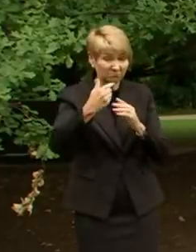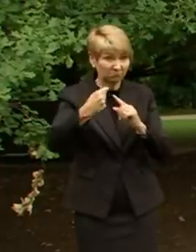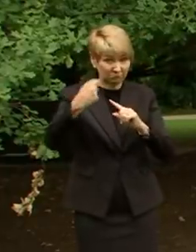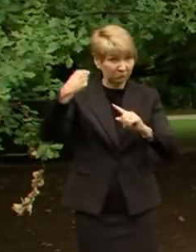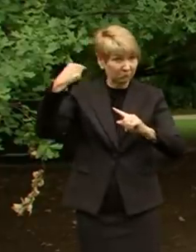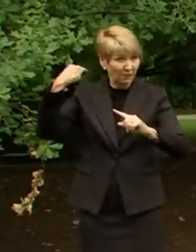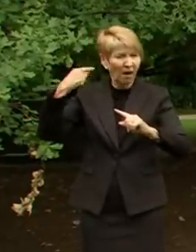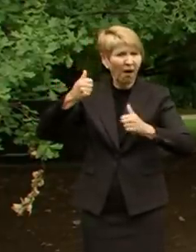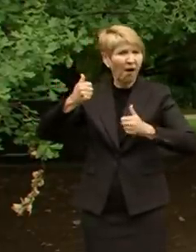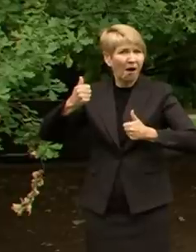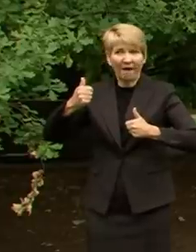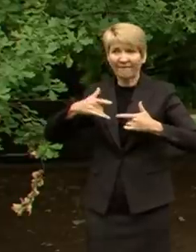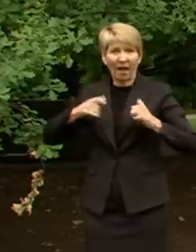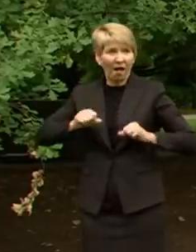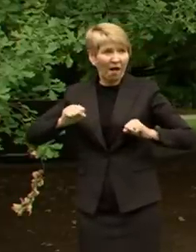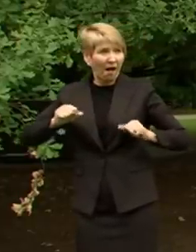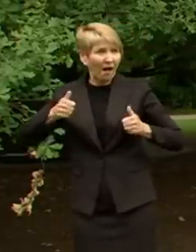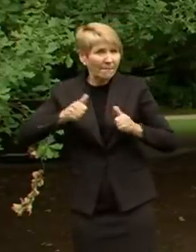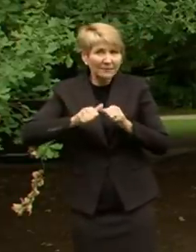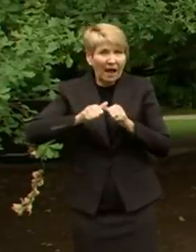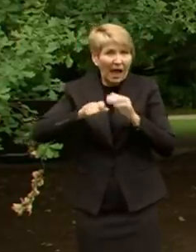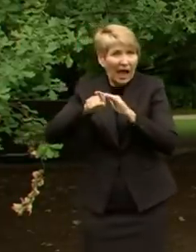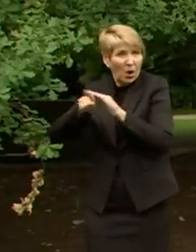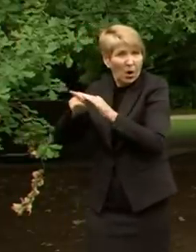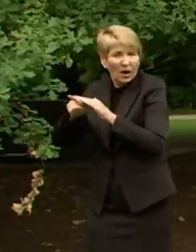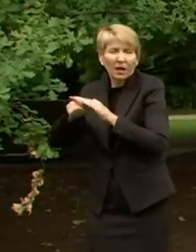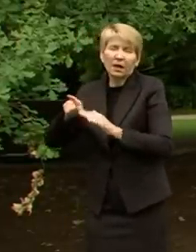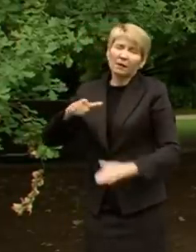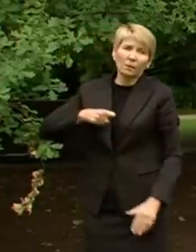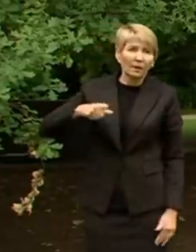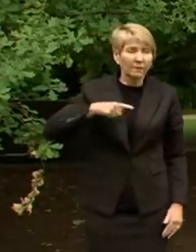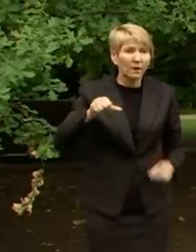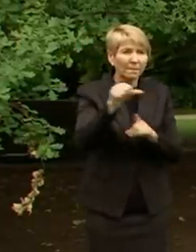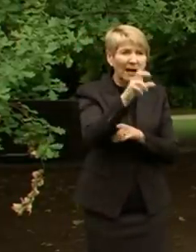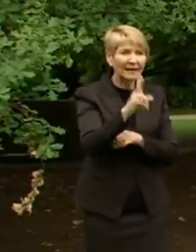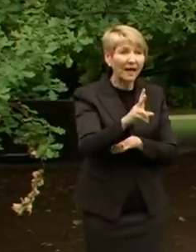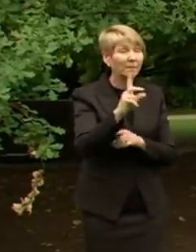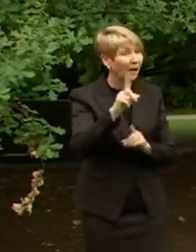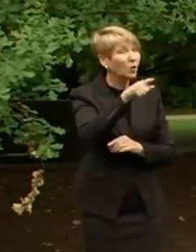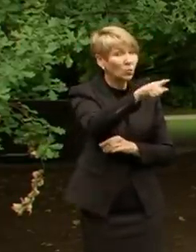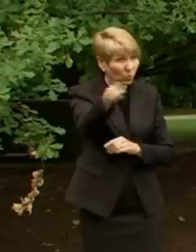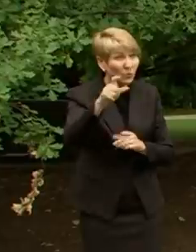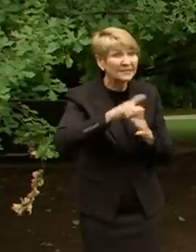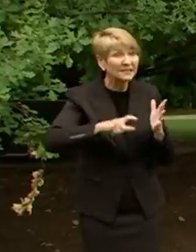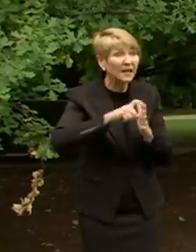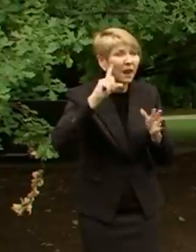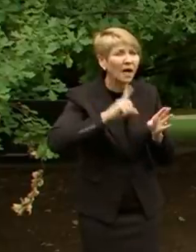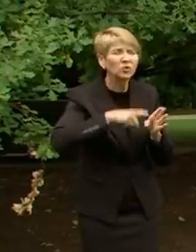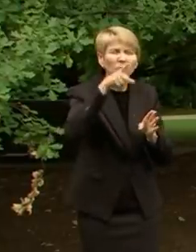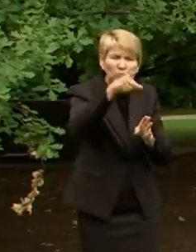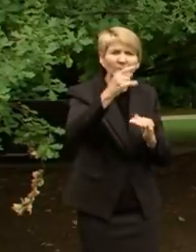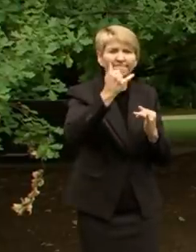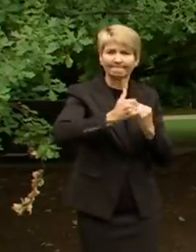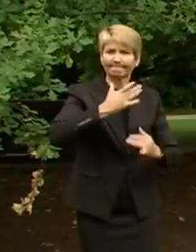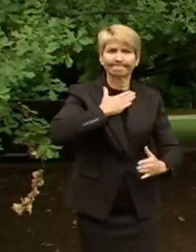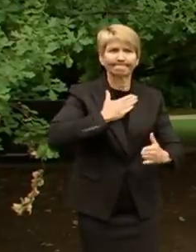know what has to be done. We've done it before. We've shown a courage and a character and a compassion for each other that sets us